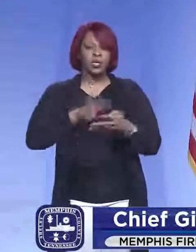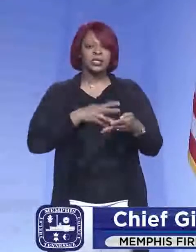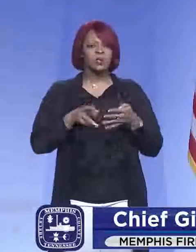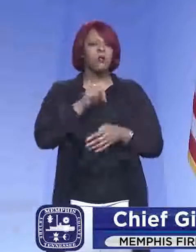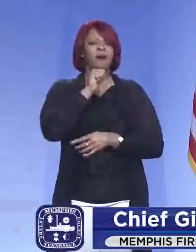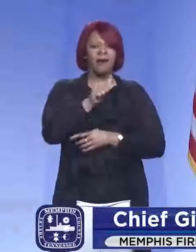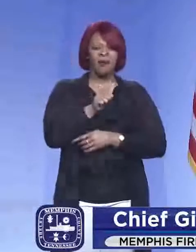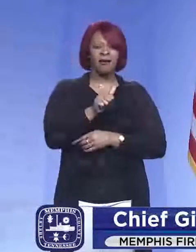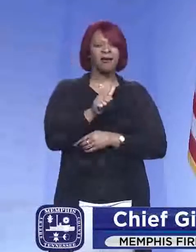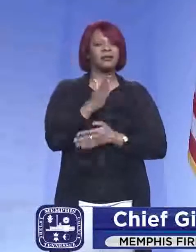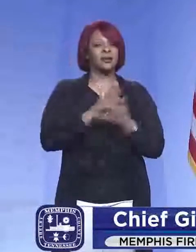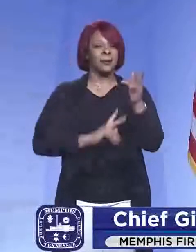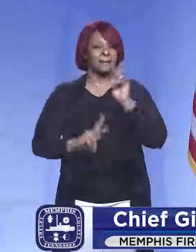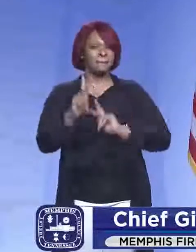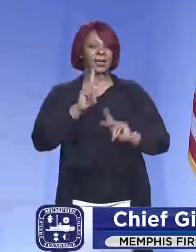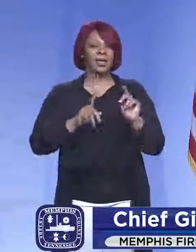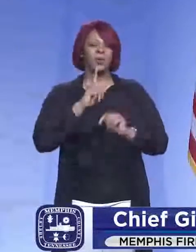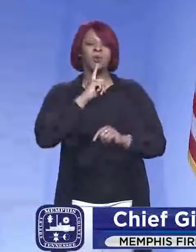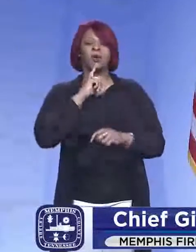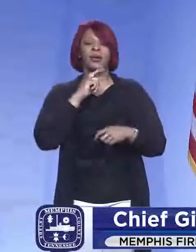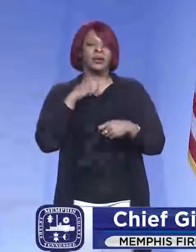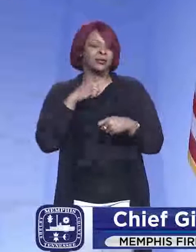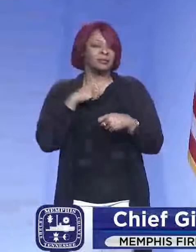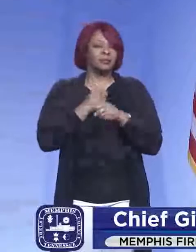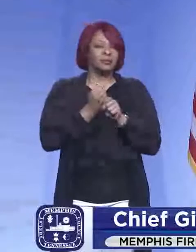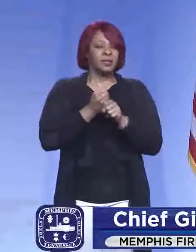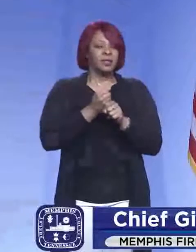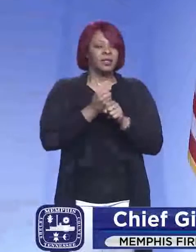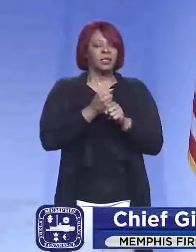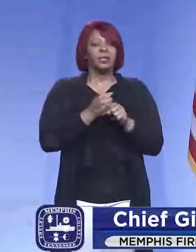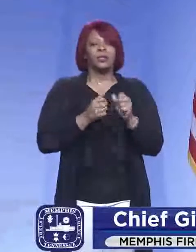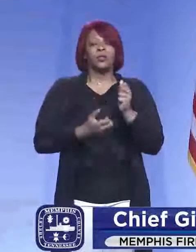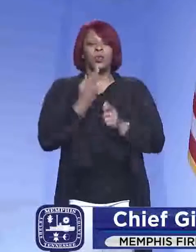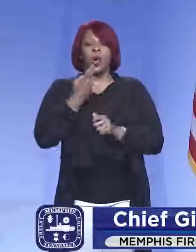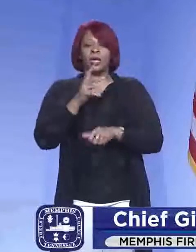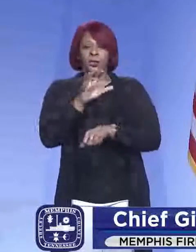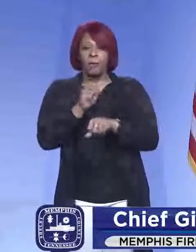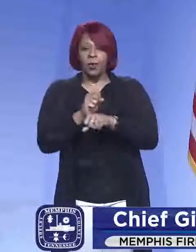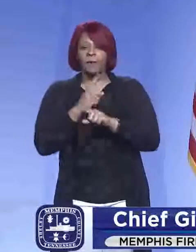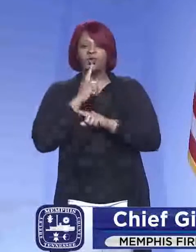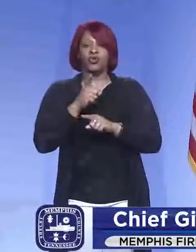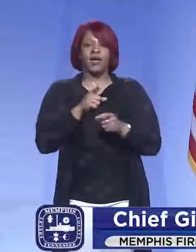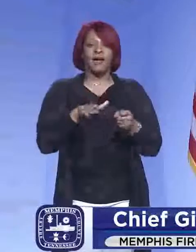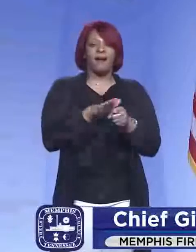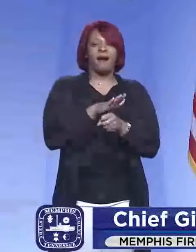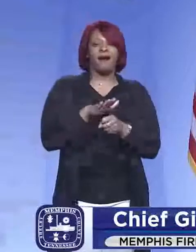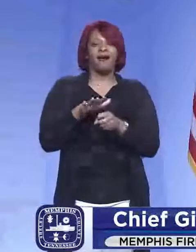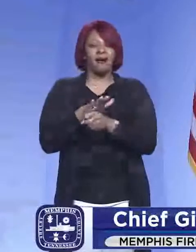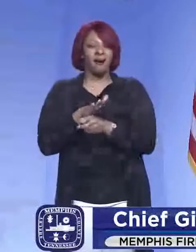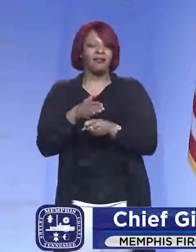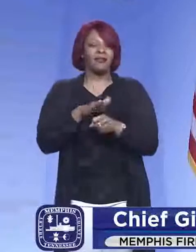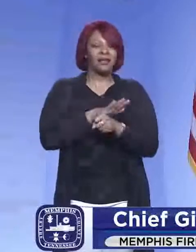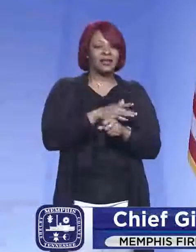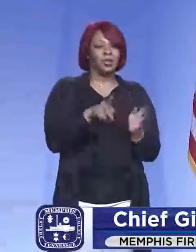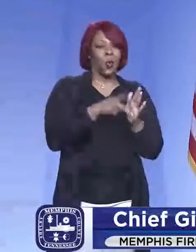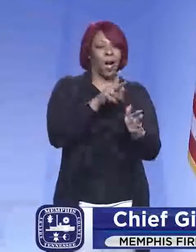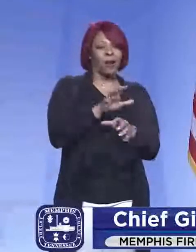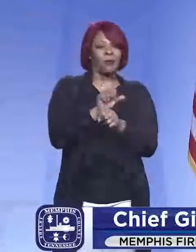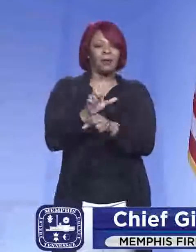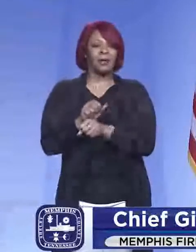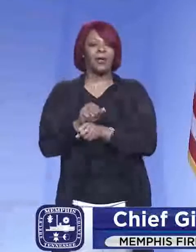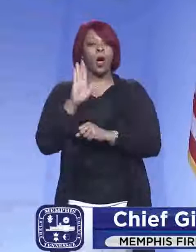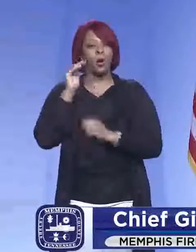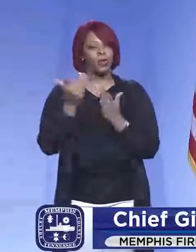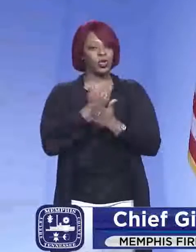or not. Um, so some people literally, you know, we're making multiple appointments, uh, just to make sure that they were covered. So hopefully the new VRAS system, uh,